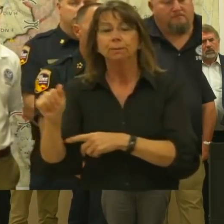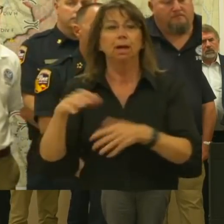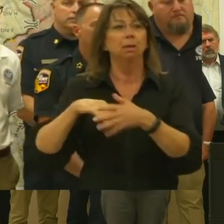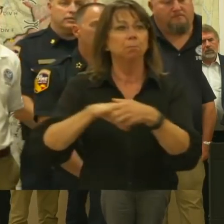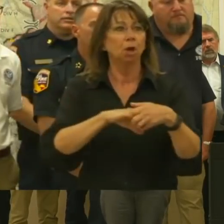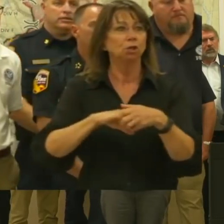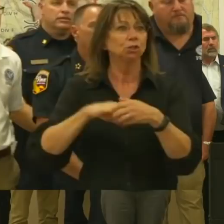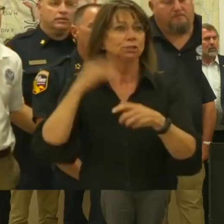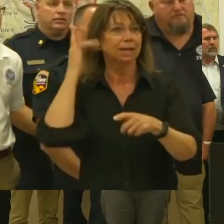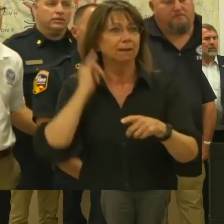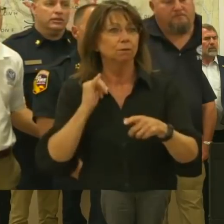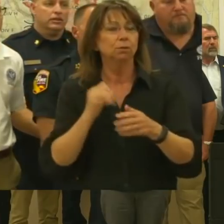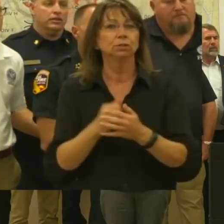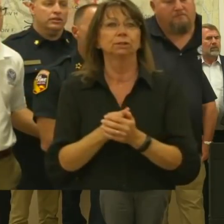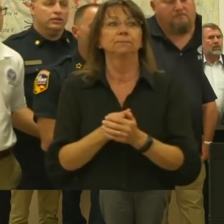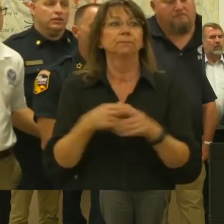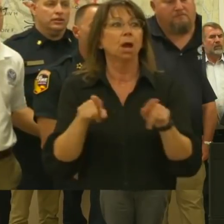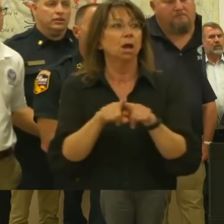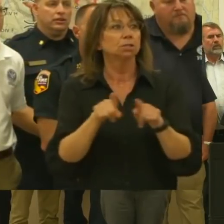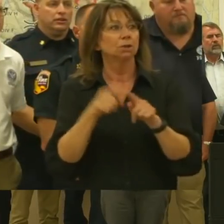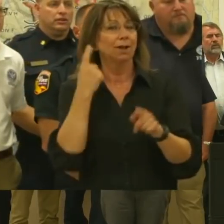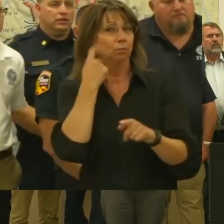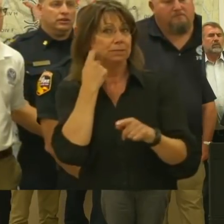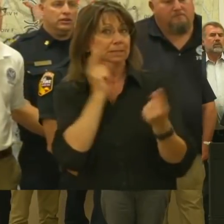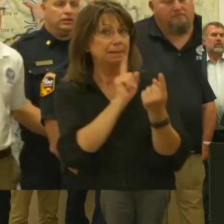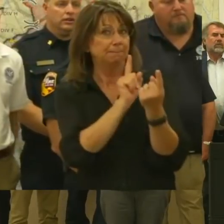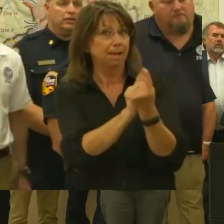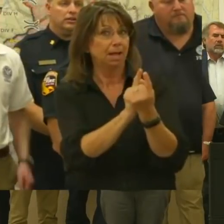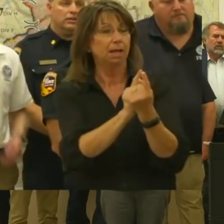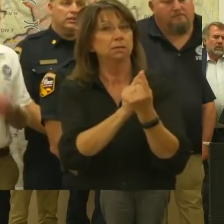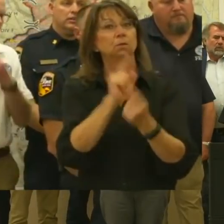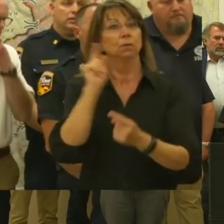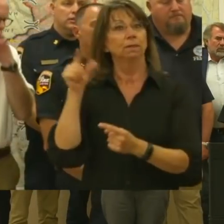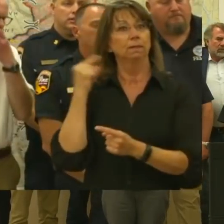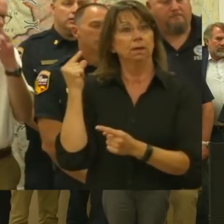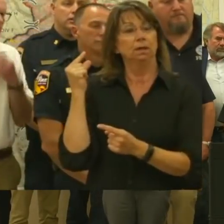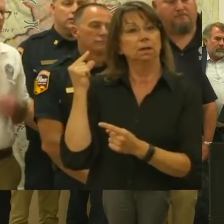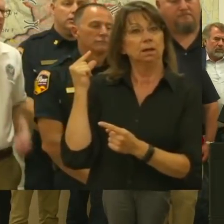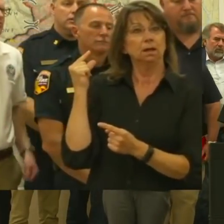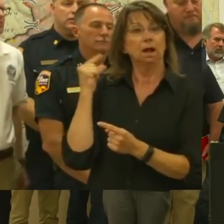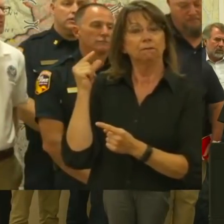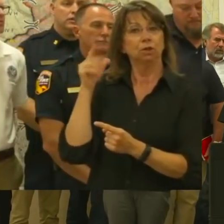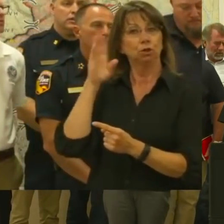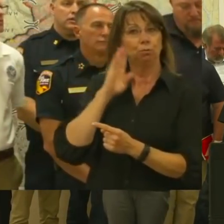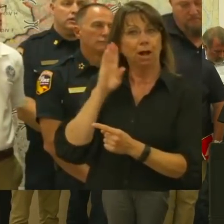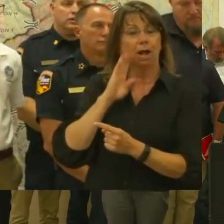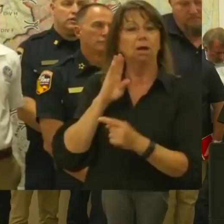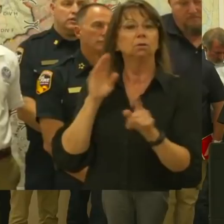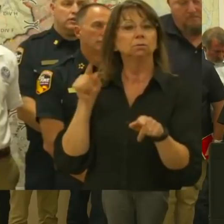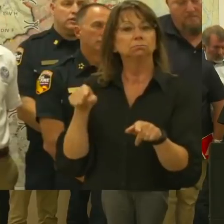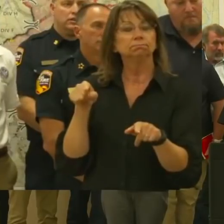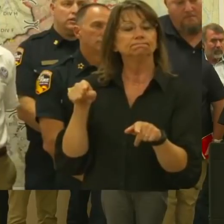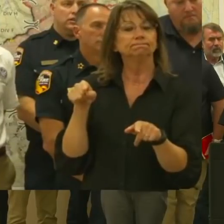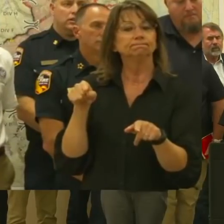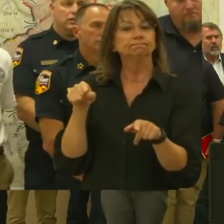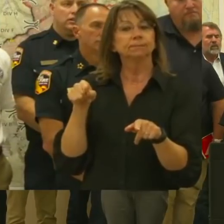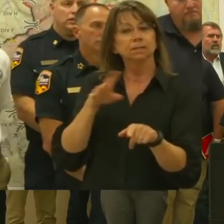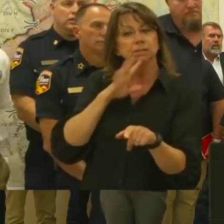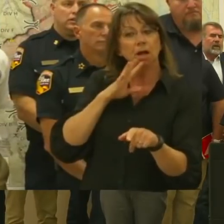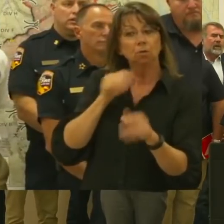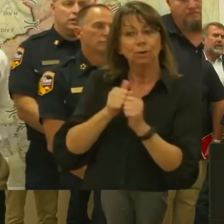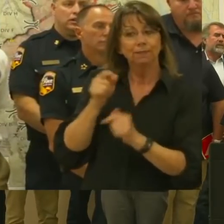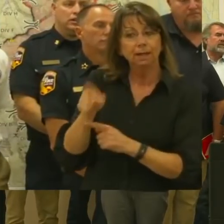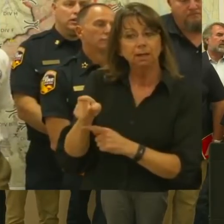I wanted to just mention I met with Governor Brown yesterday. Top of his agenda and mine are to find ways that we can better